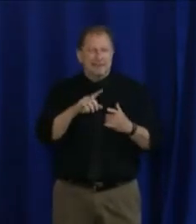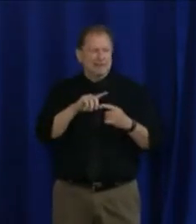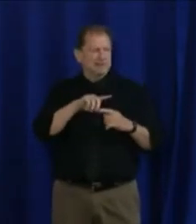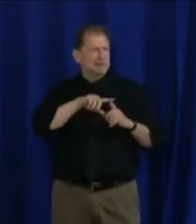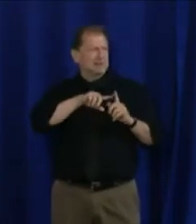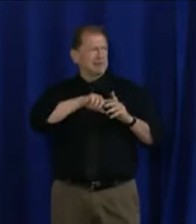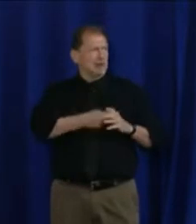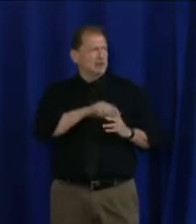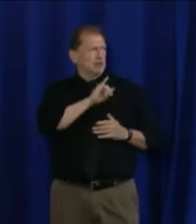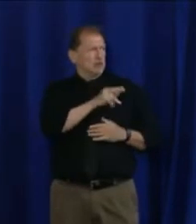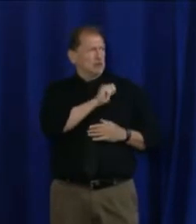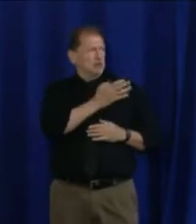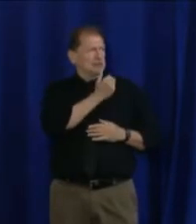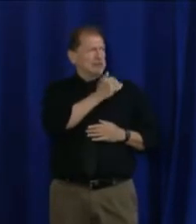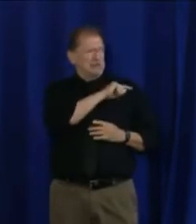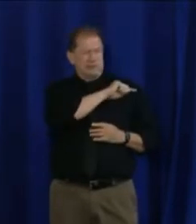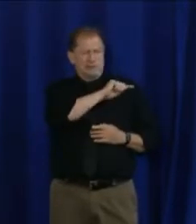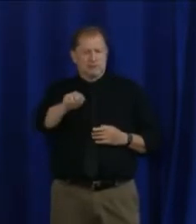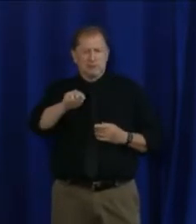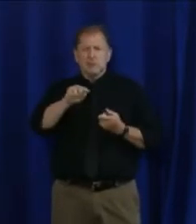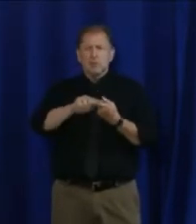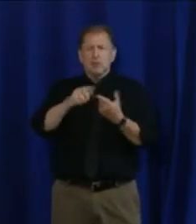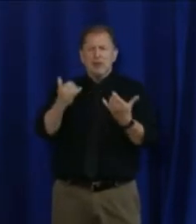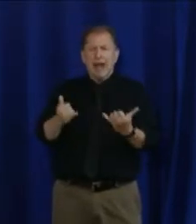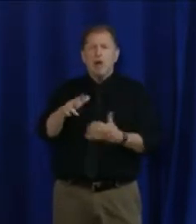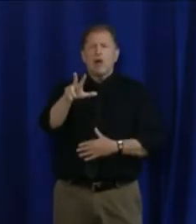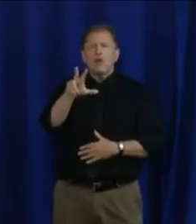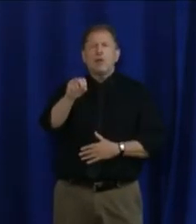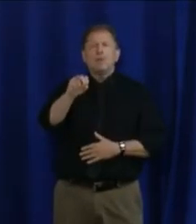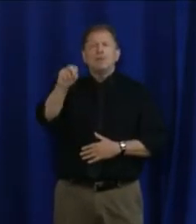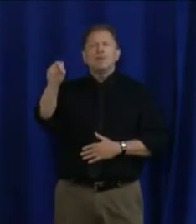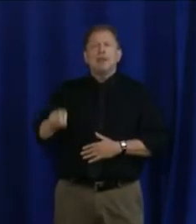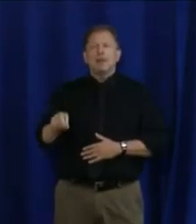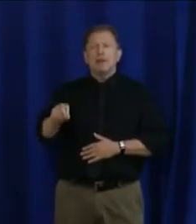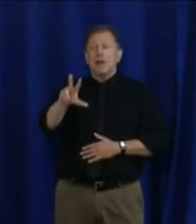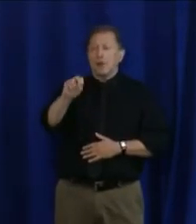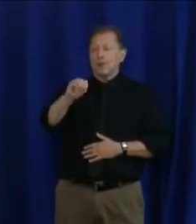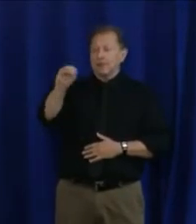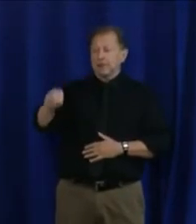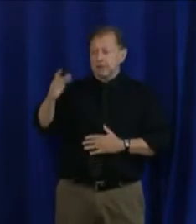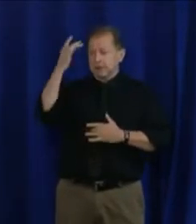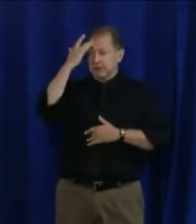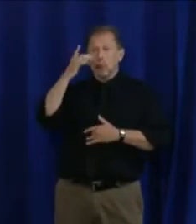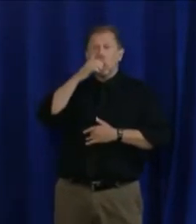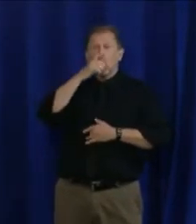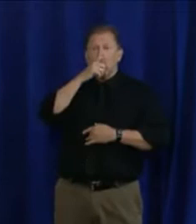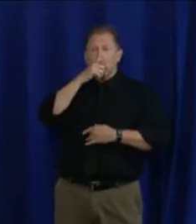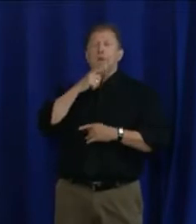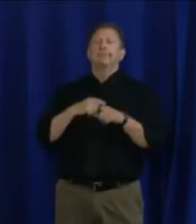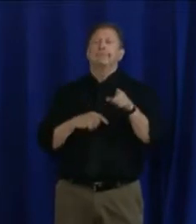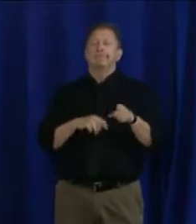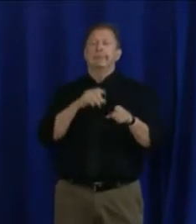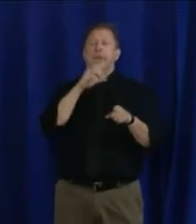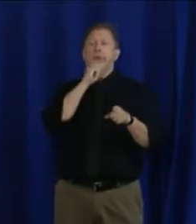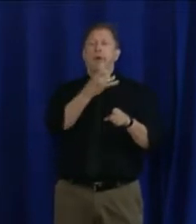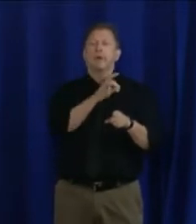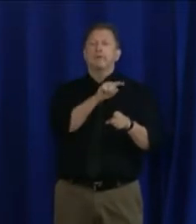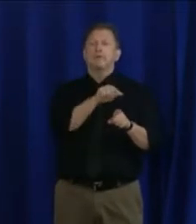30% of the new cases in Chicago have come from those who are 18 to 29.